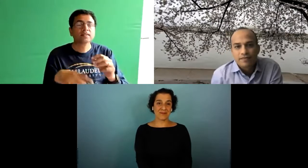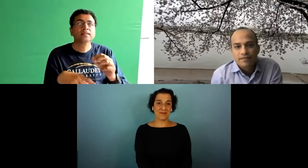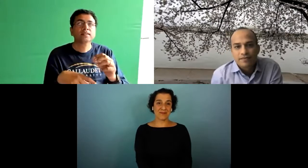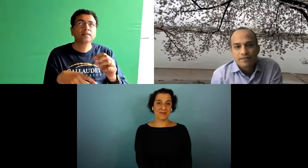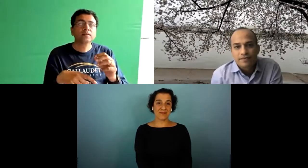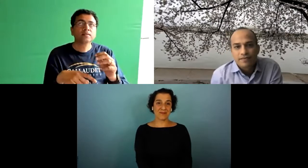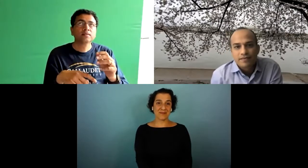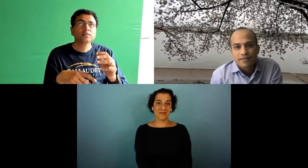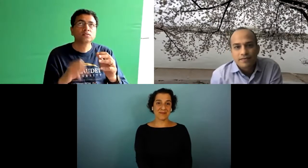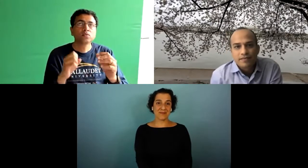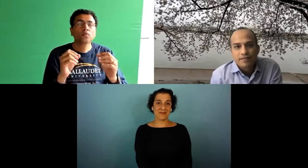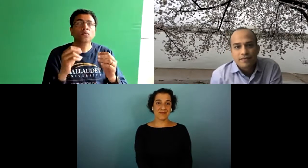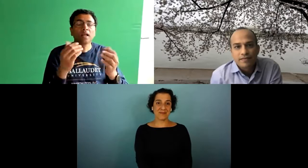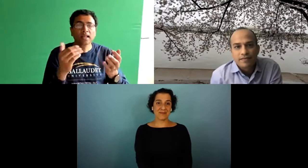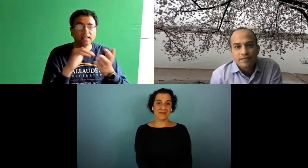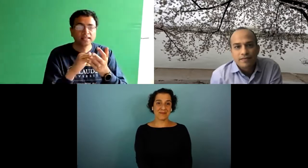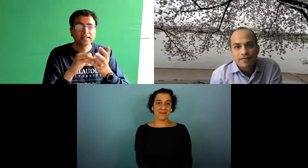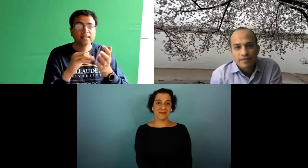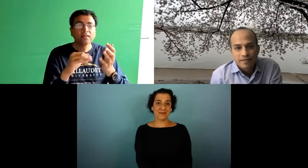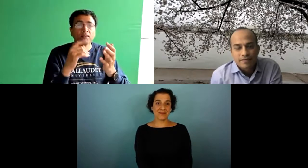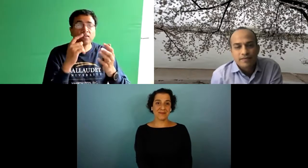language and linguistic understanding vocabulary